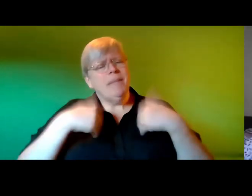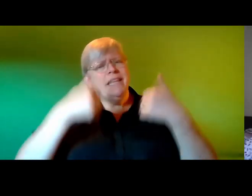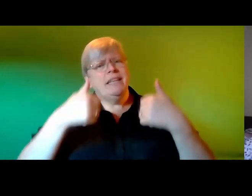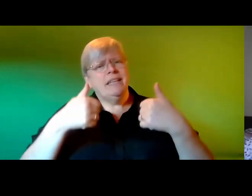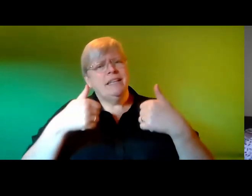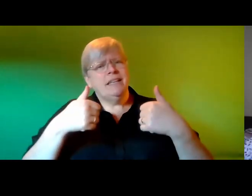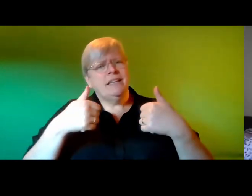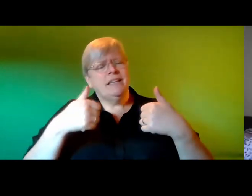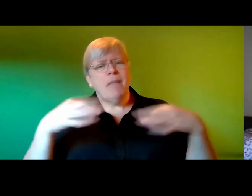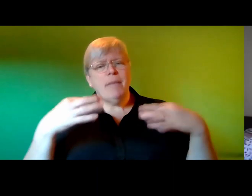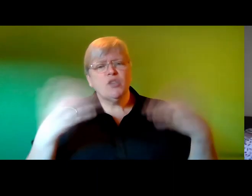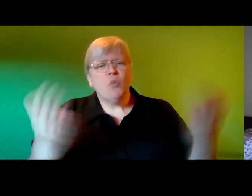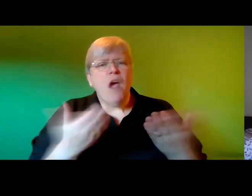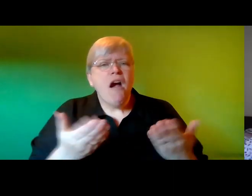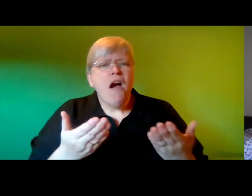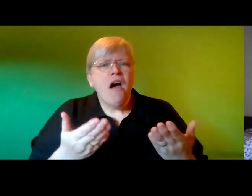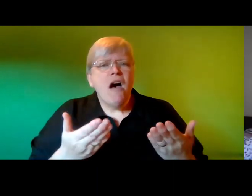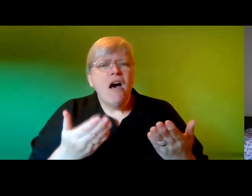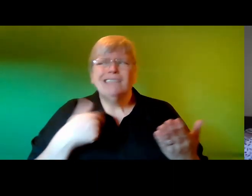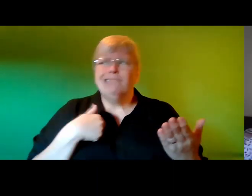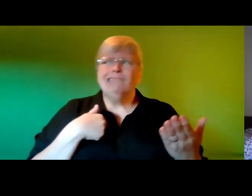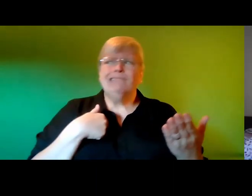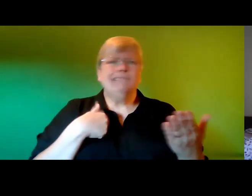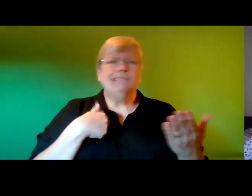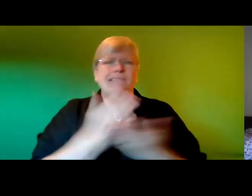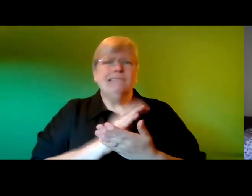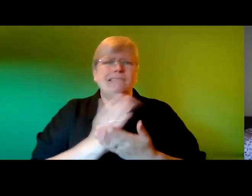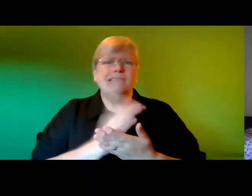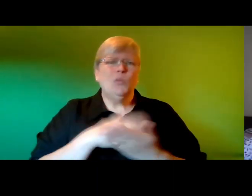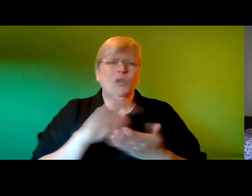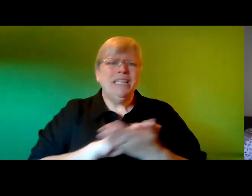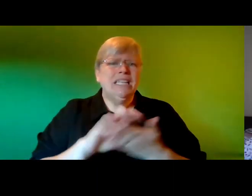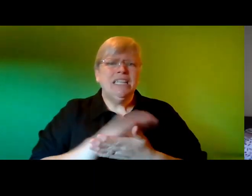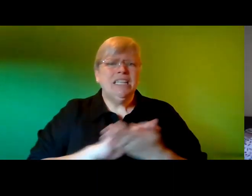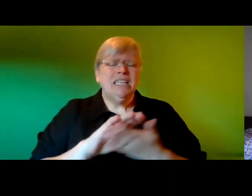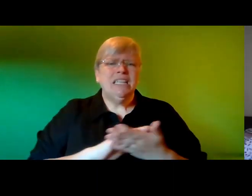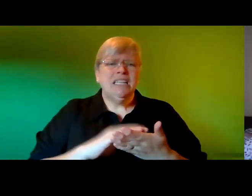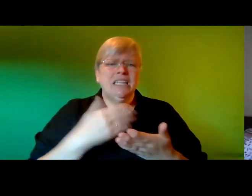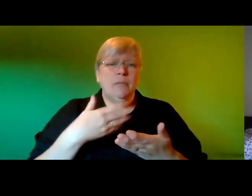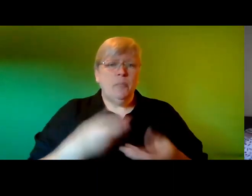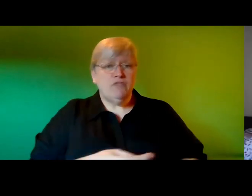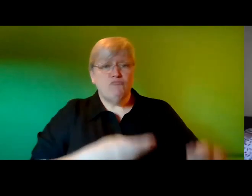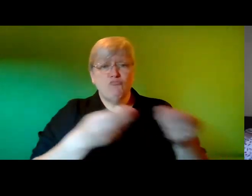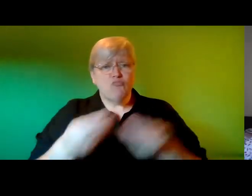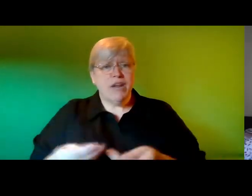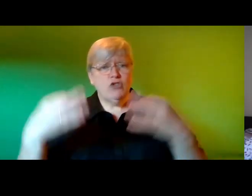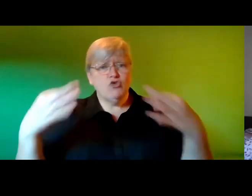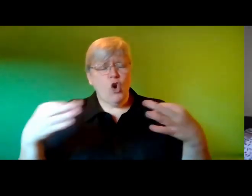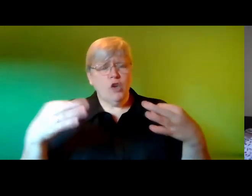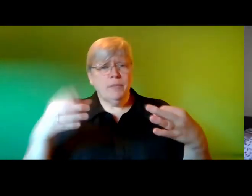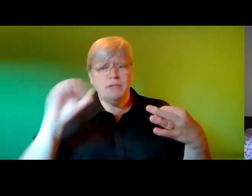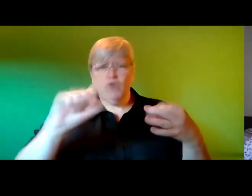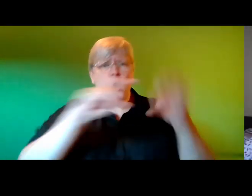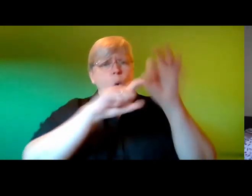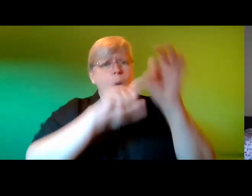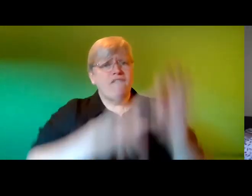your papers i uh i'm not sure what you mean your greatness did you bring your documentation your qualifications